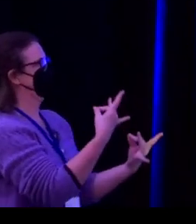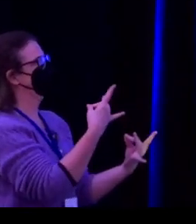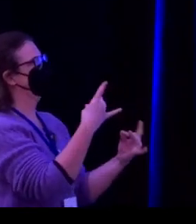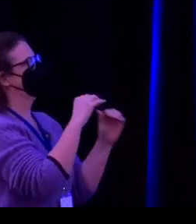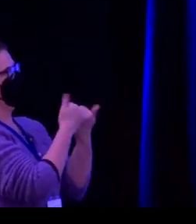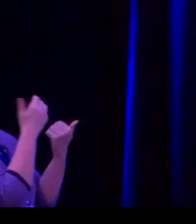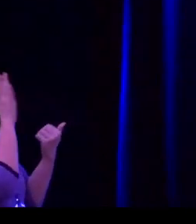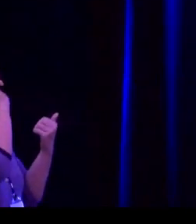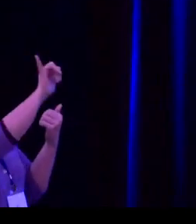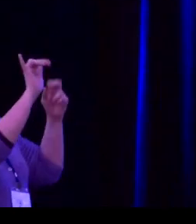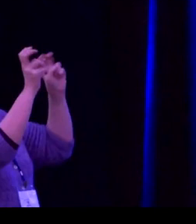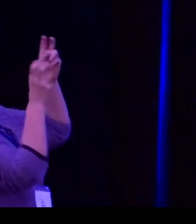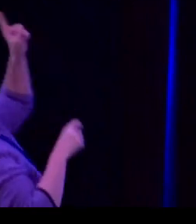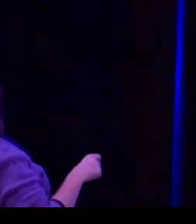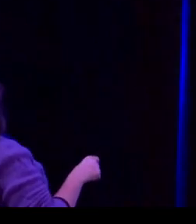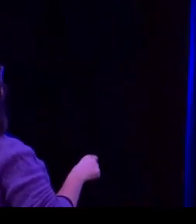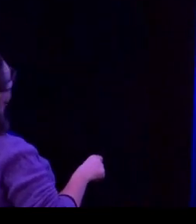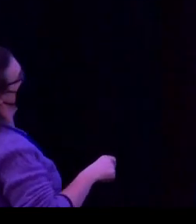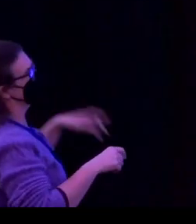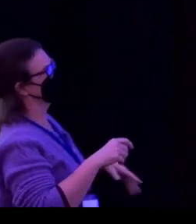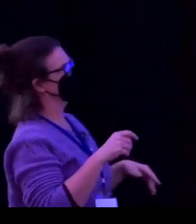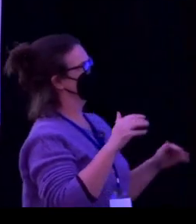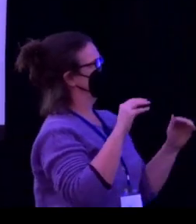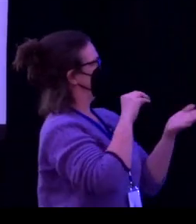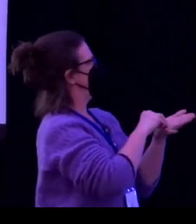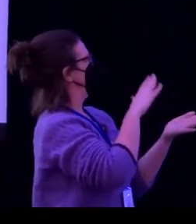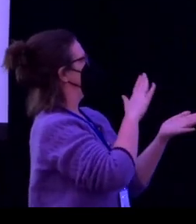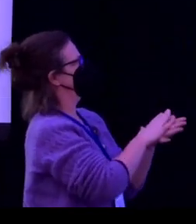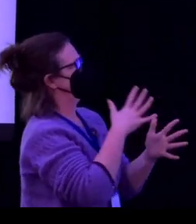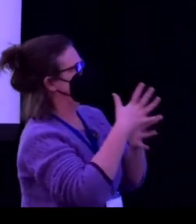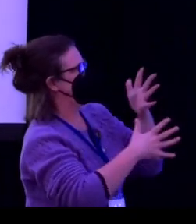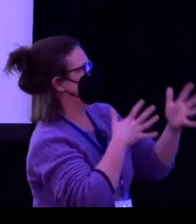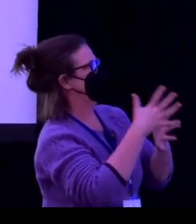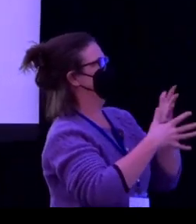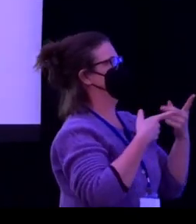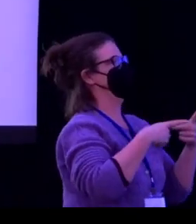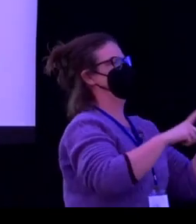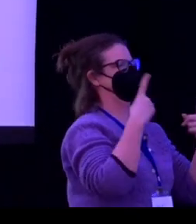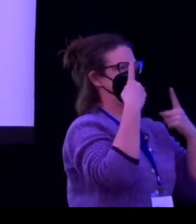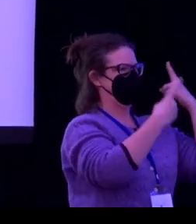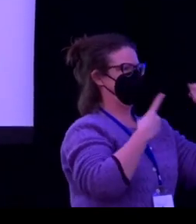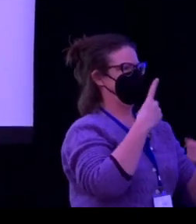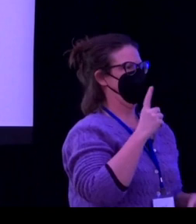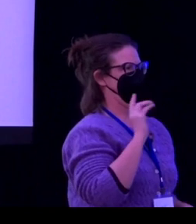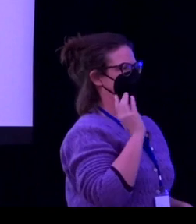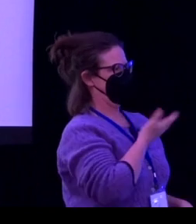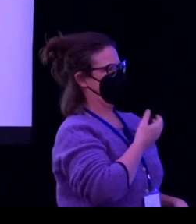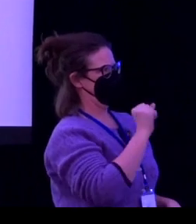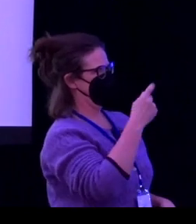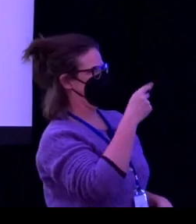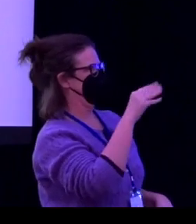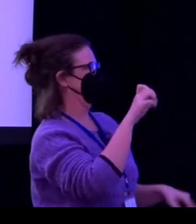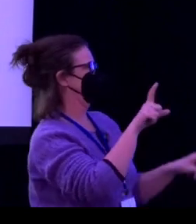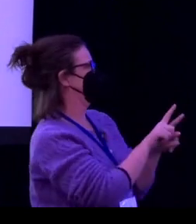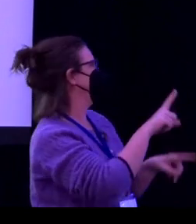very enjoyable, fascinating talk. And you've given me a lot of food for thought about documenting sign language use while